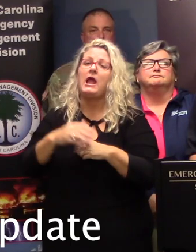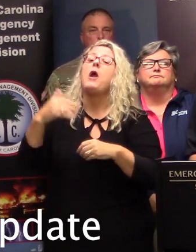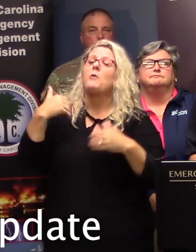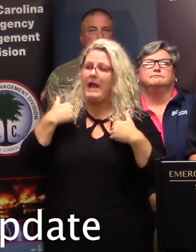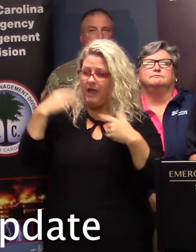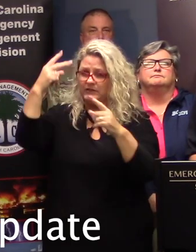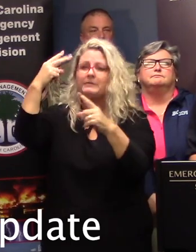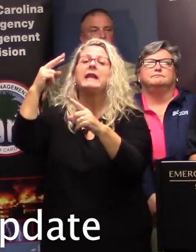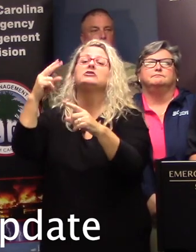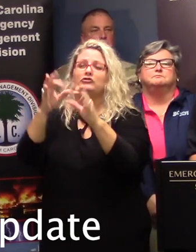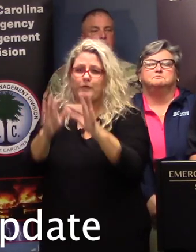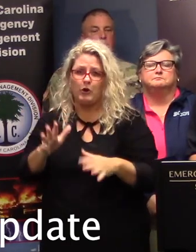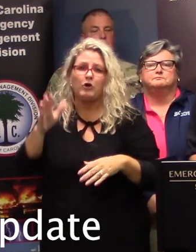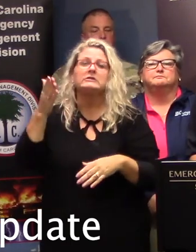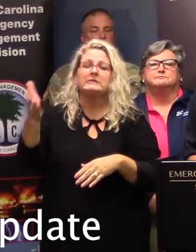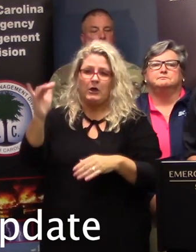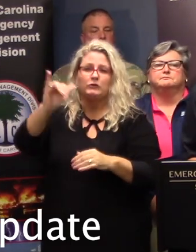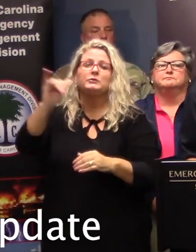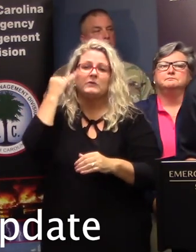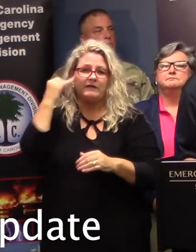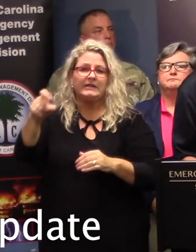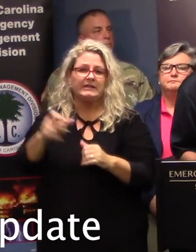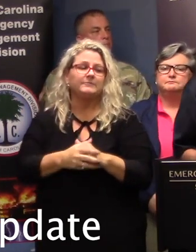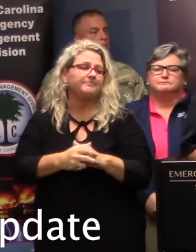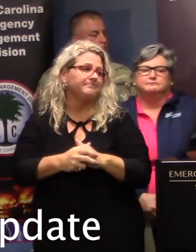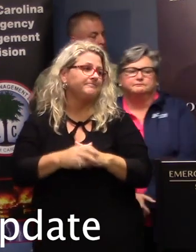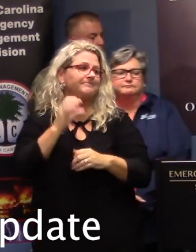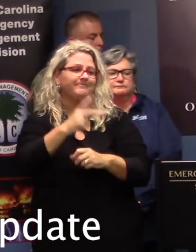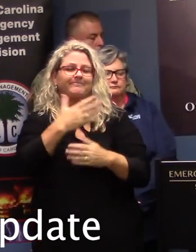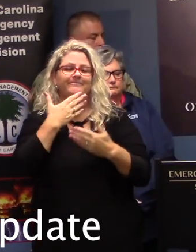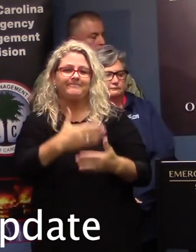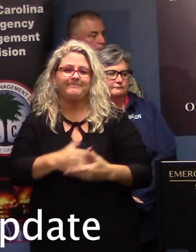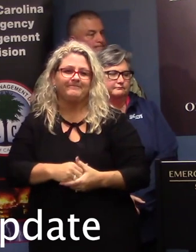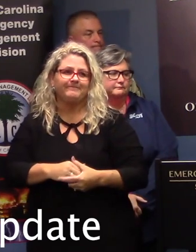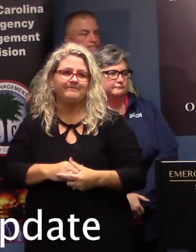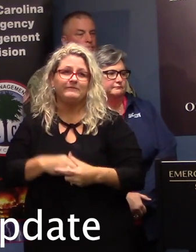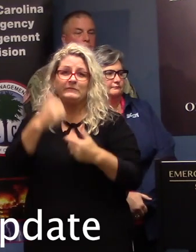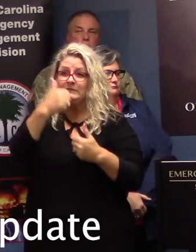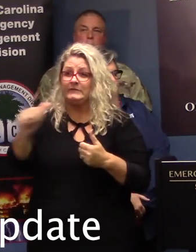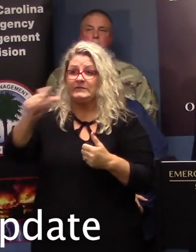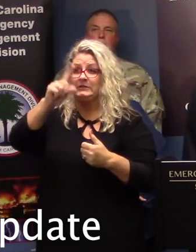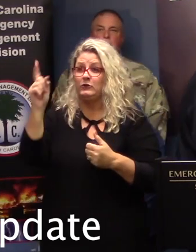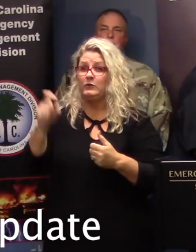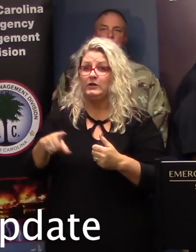interpreters available as well. So, sir, thank you. Thank you very much. Are there any questions?